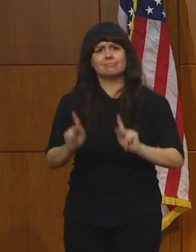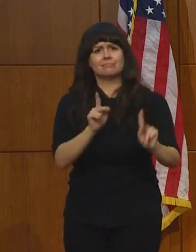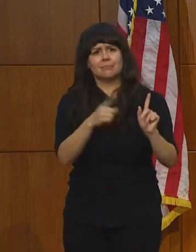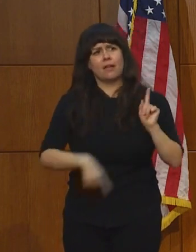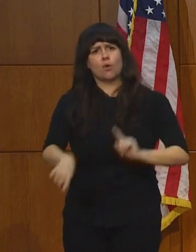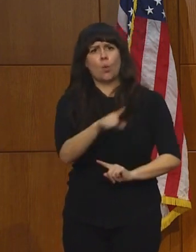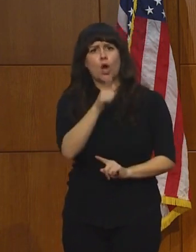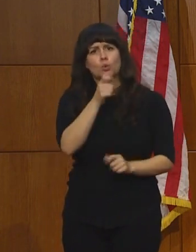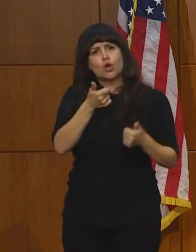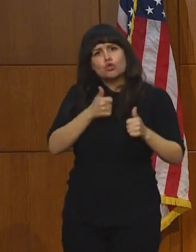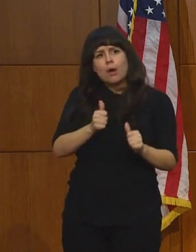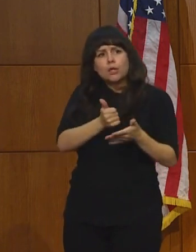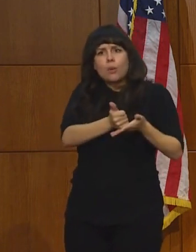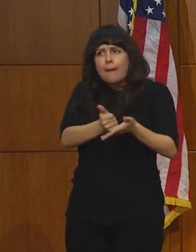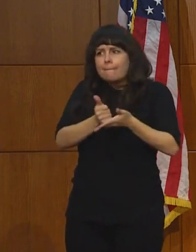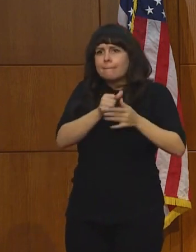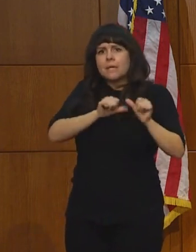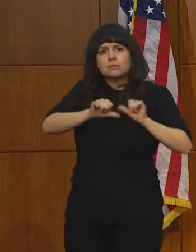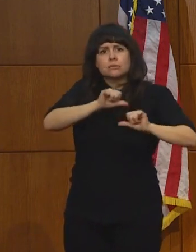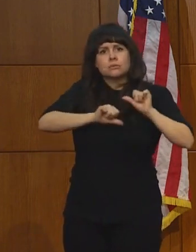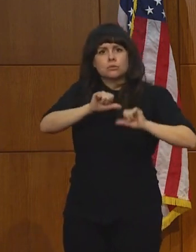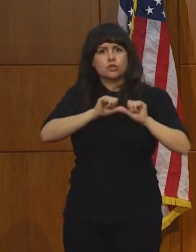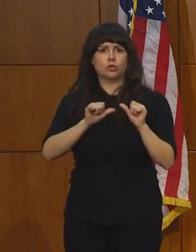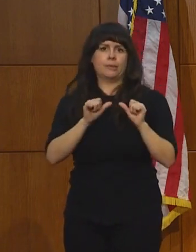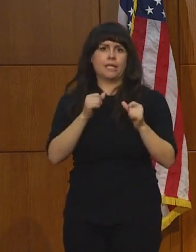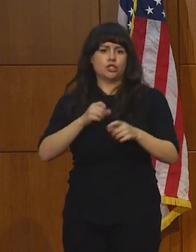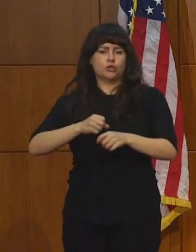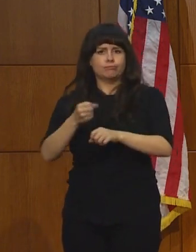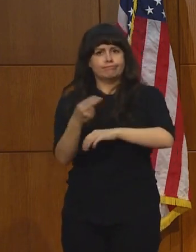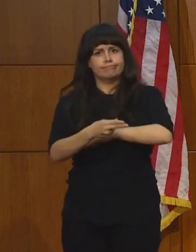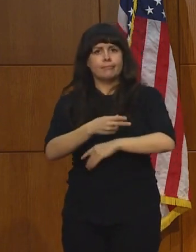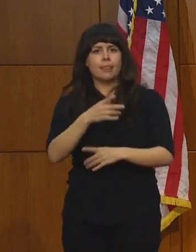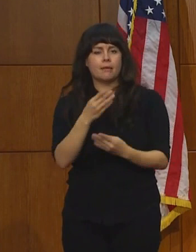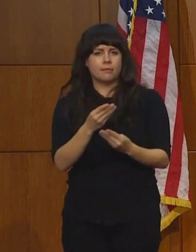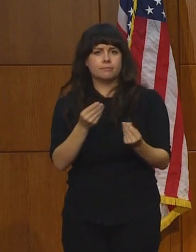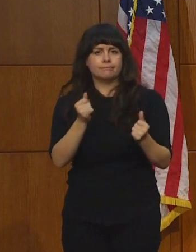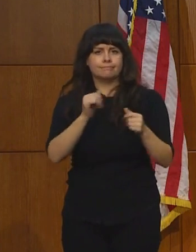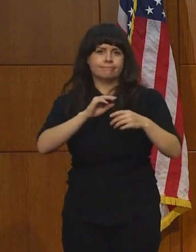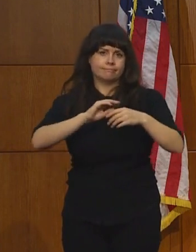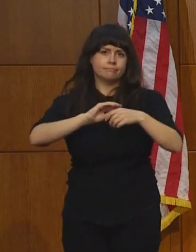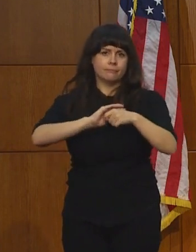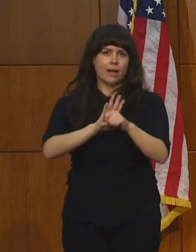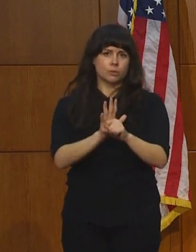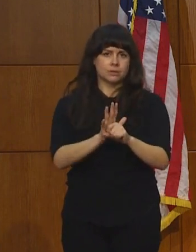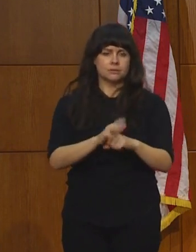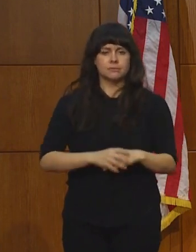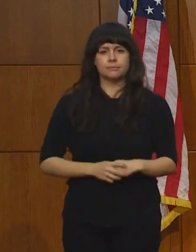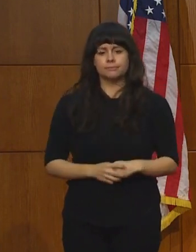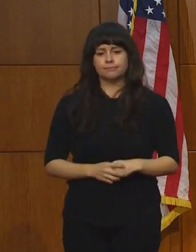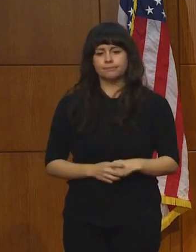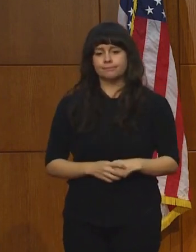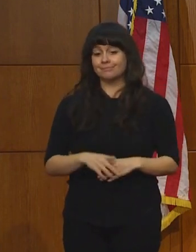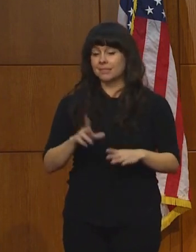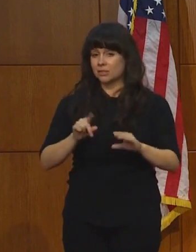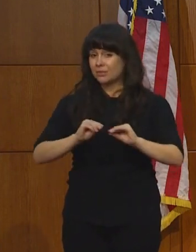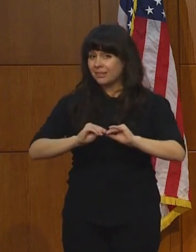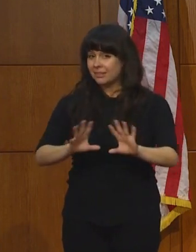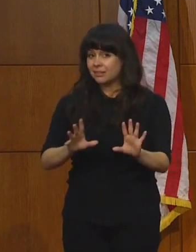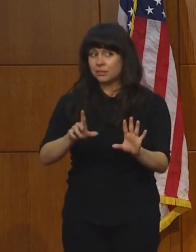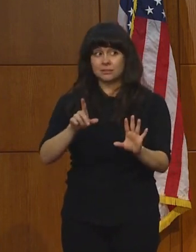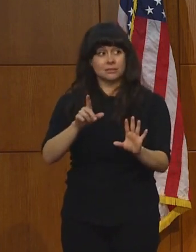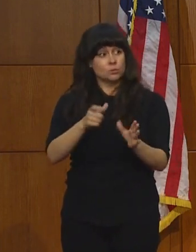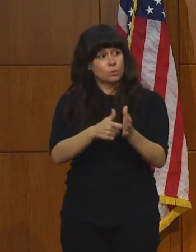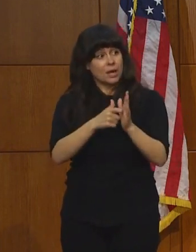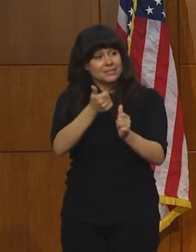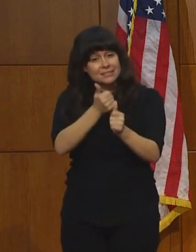thing to help us all beat this virus. I want to be clear. It's going to take everyone, everyone,